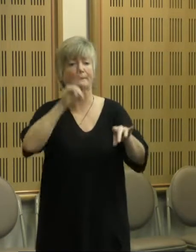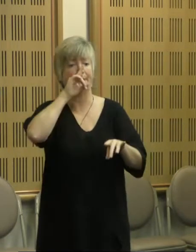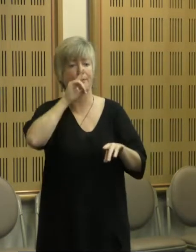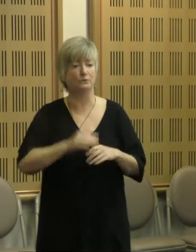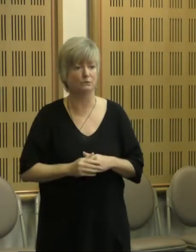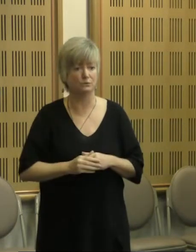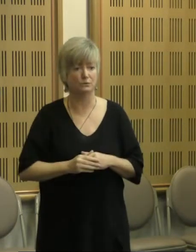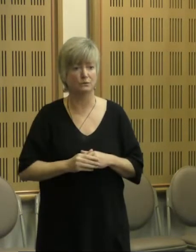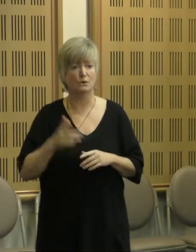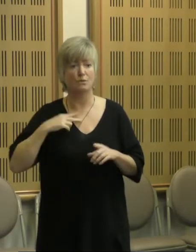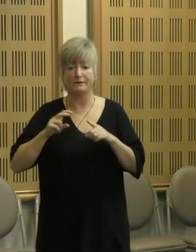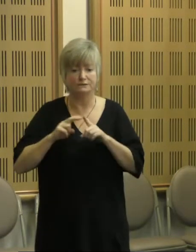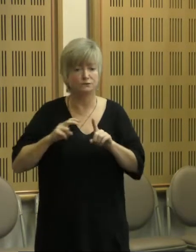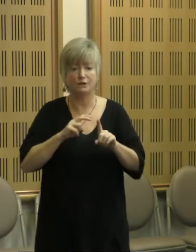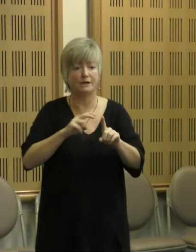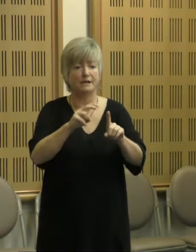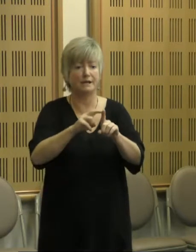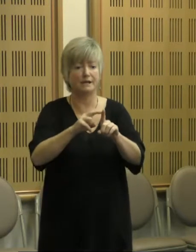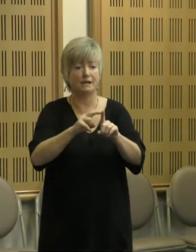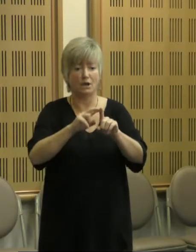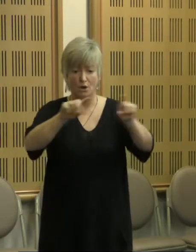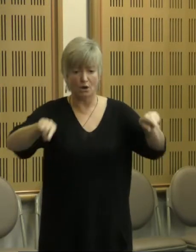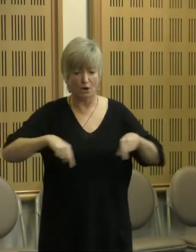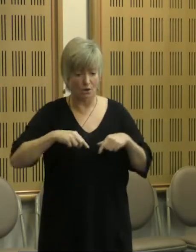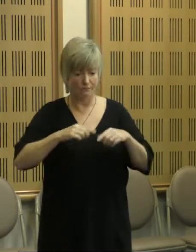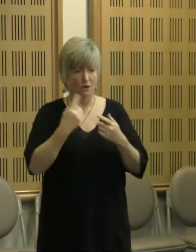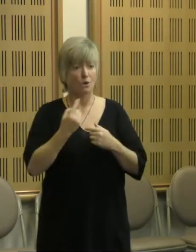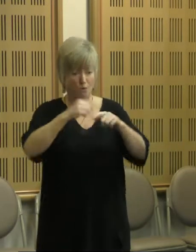journey is going to define who we are and how we live on this country.